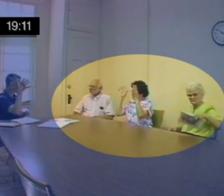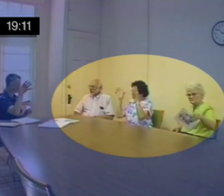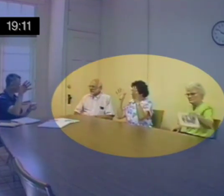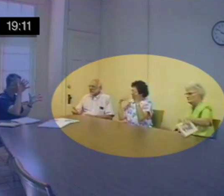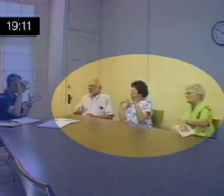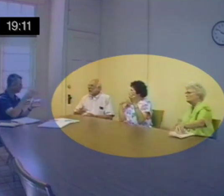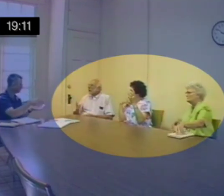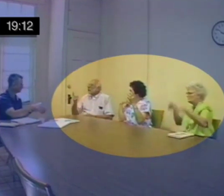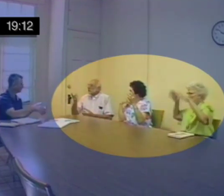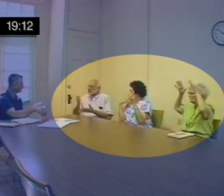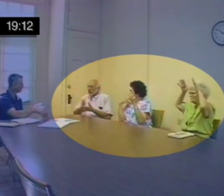Entering